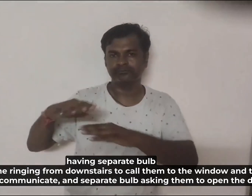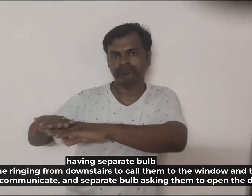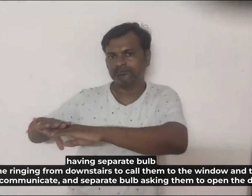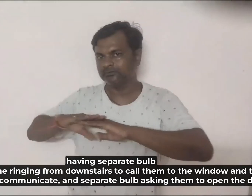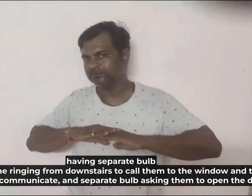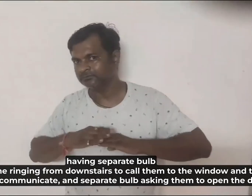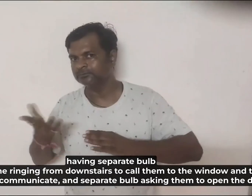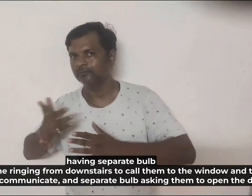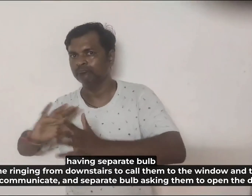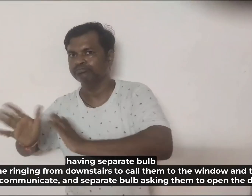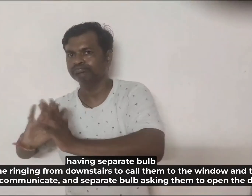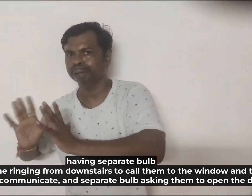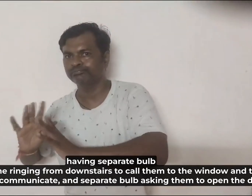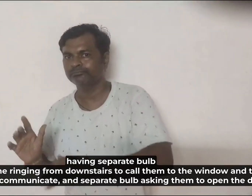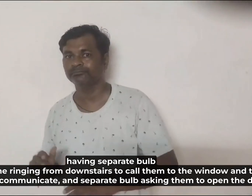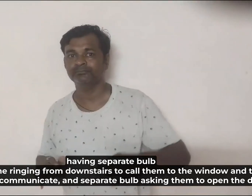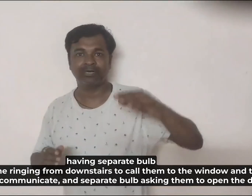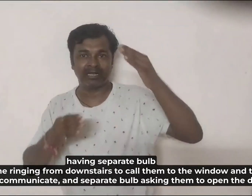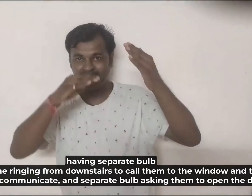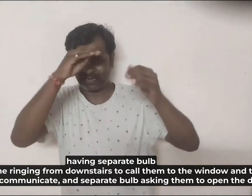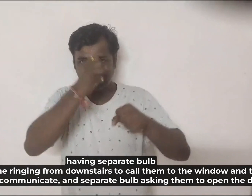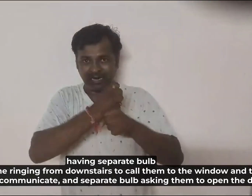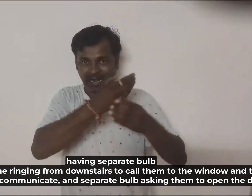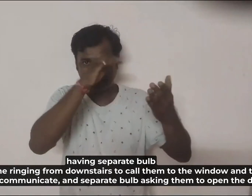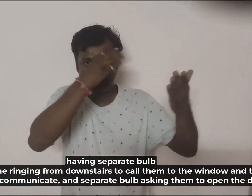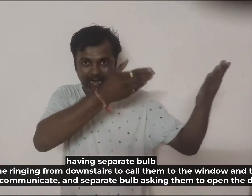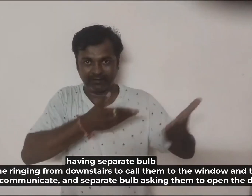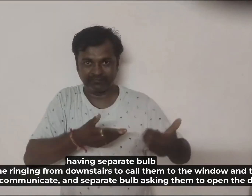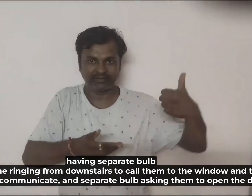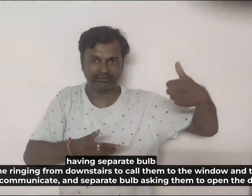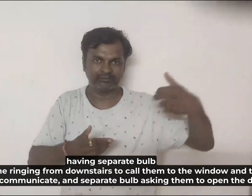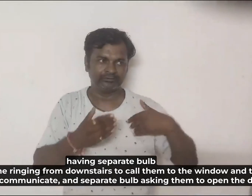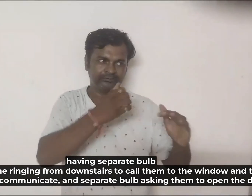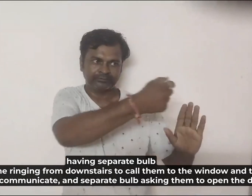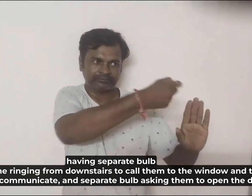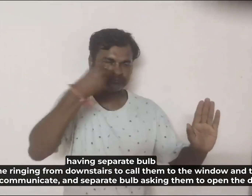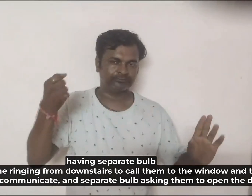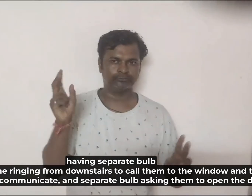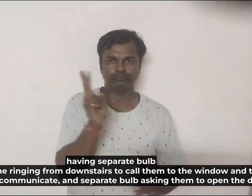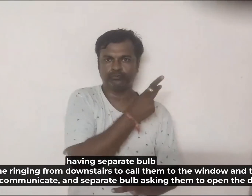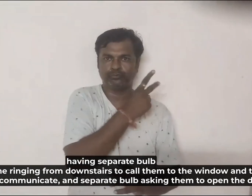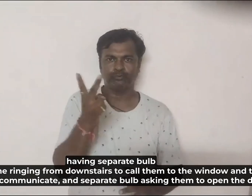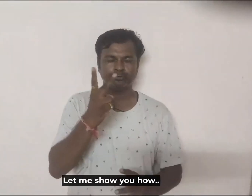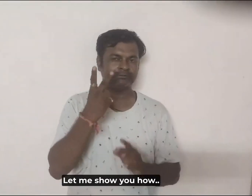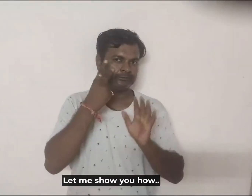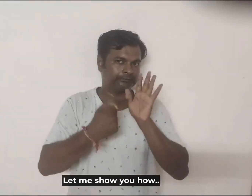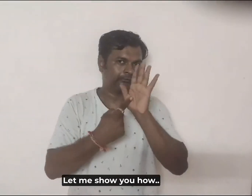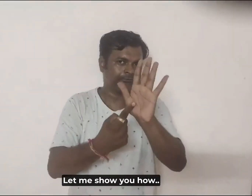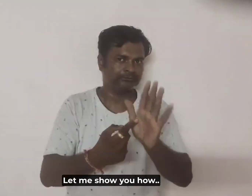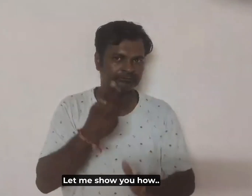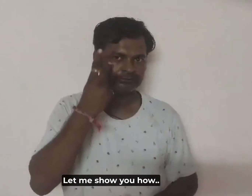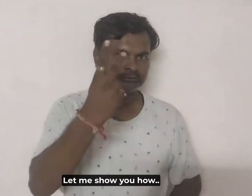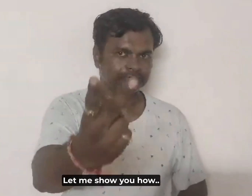downstairs to call them to the window and then be signed to communicate. And separate bulb asking them to open the door. Let me show you how.